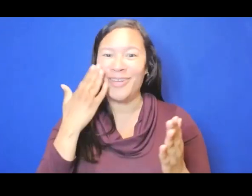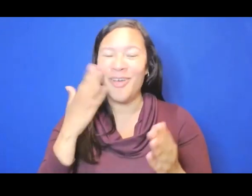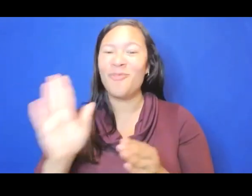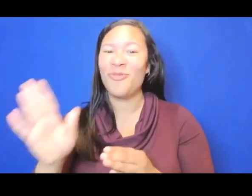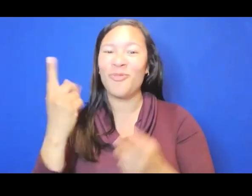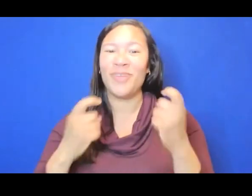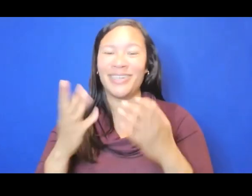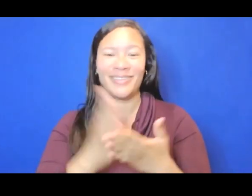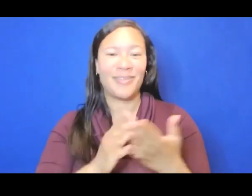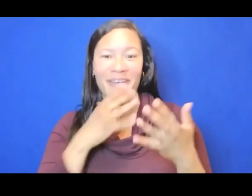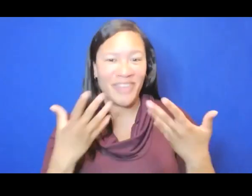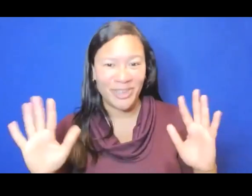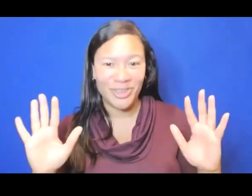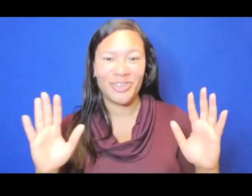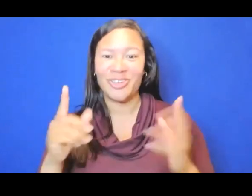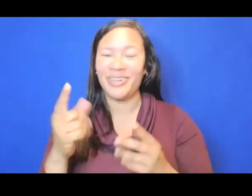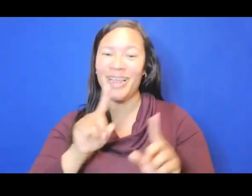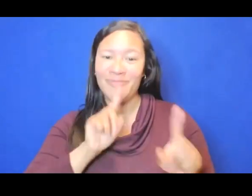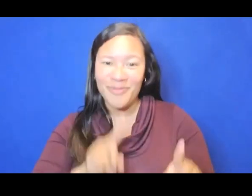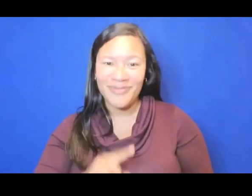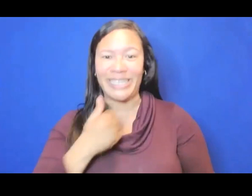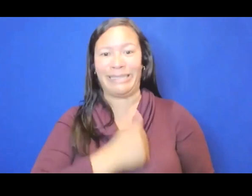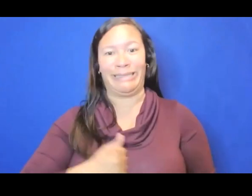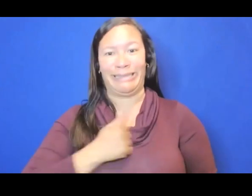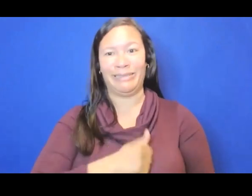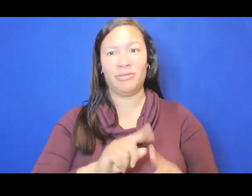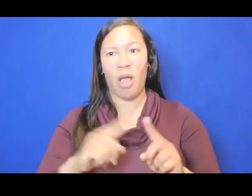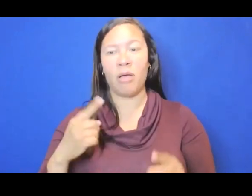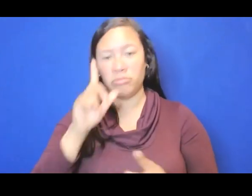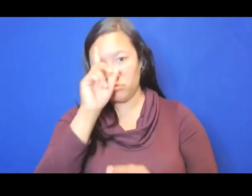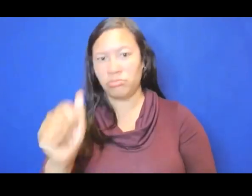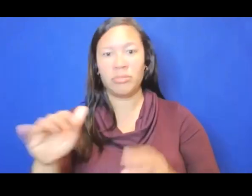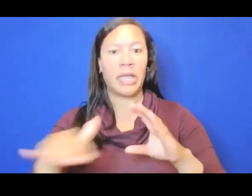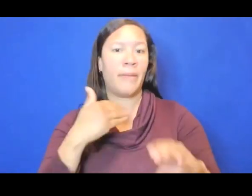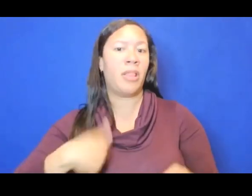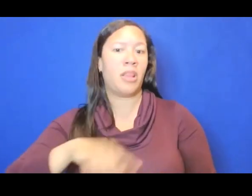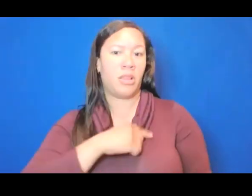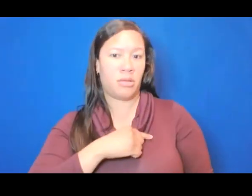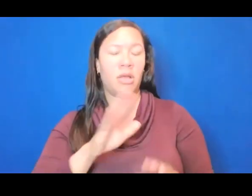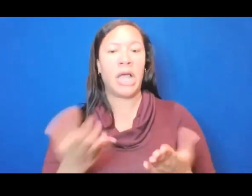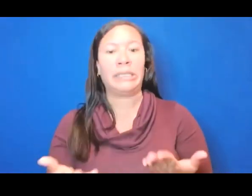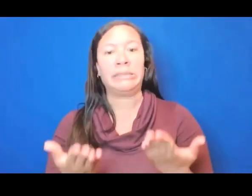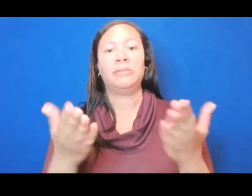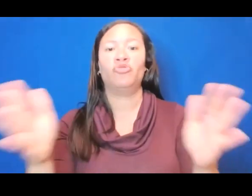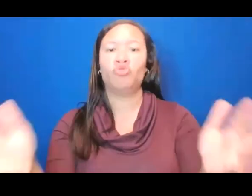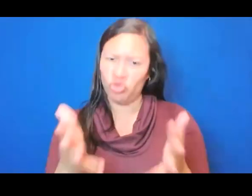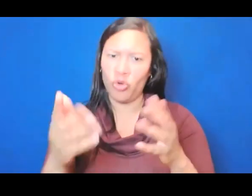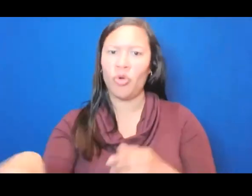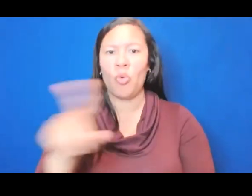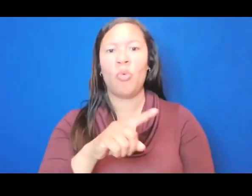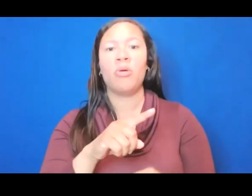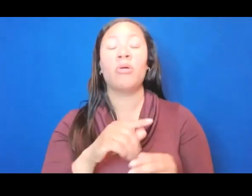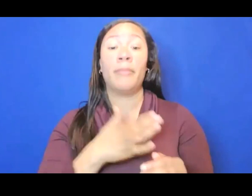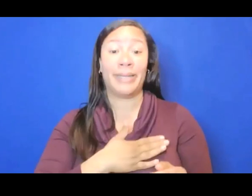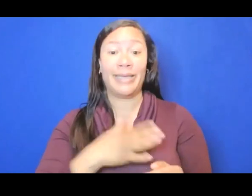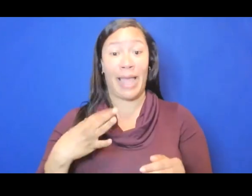questions, and I apologize. Again, please do feel free to email us. I highly encourage you, though, to check out the